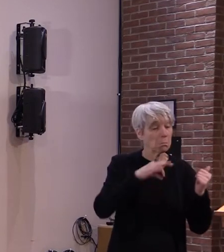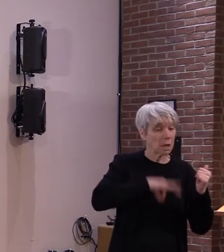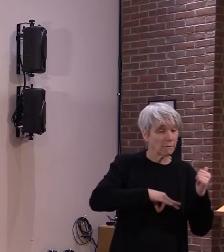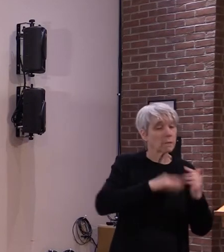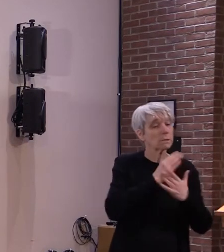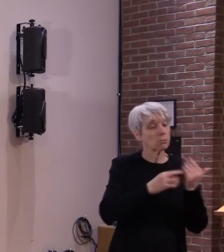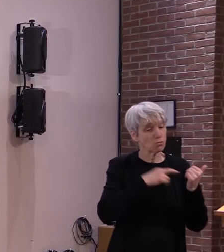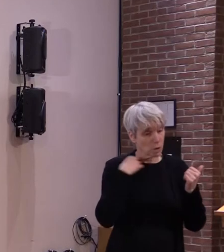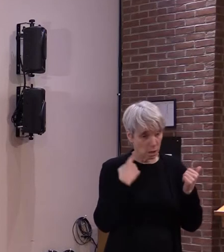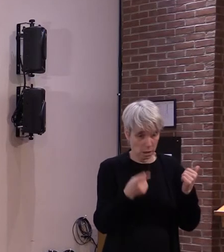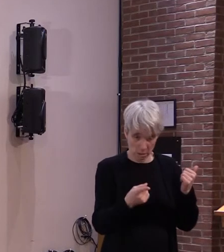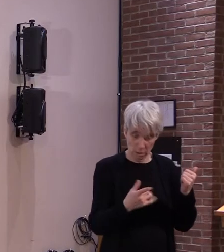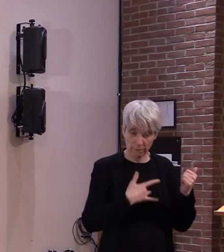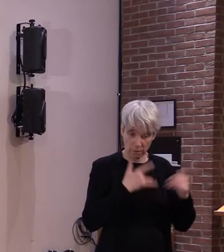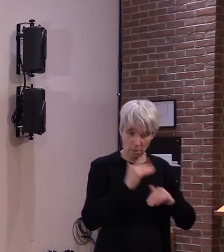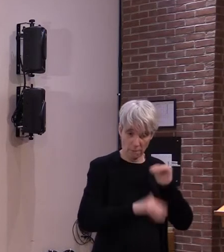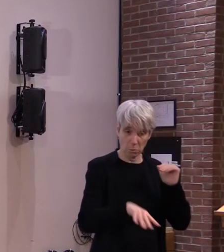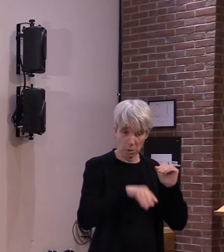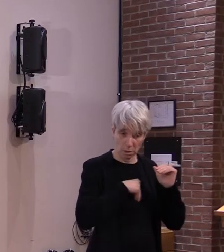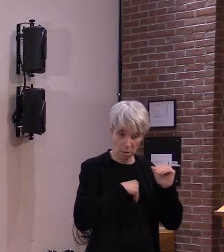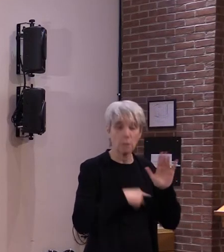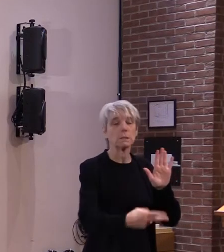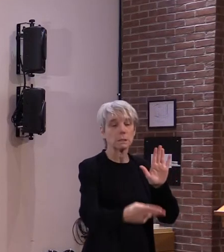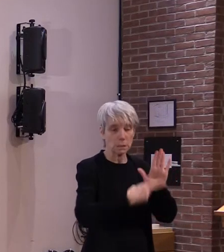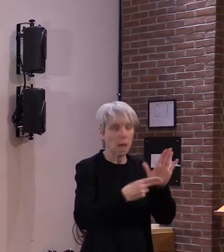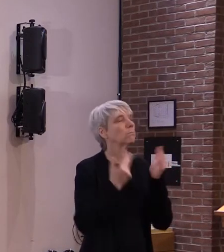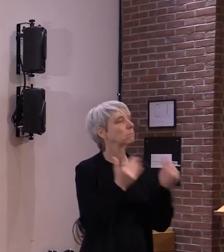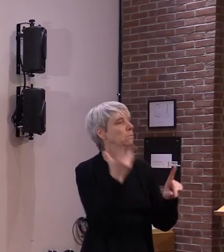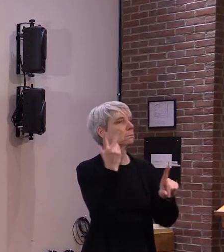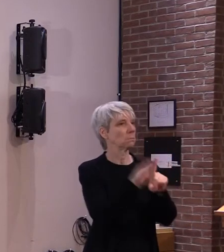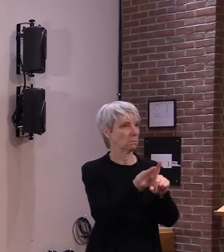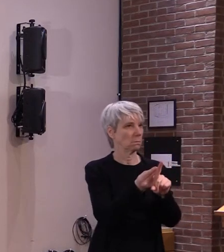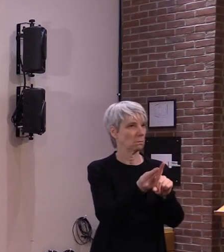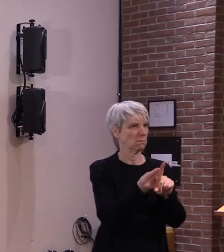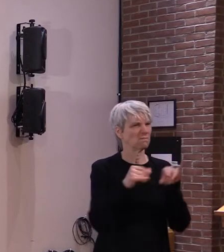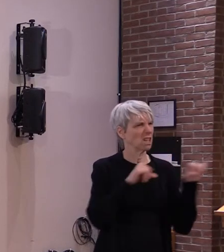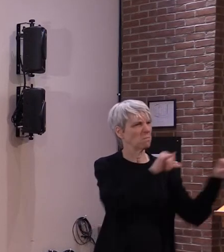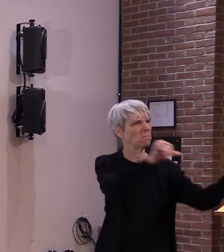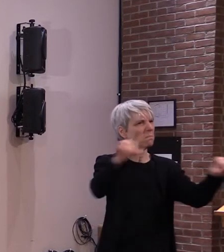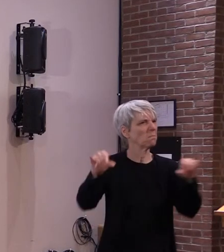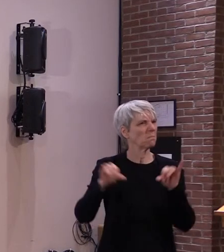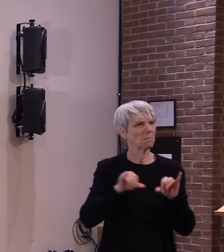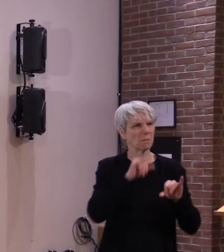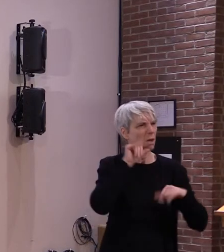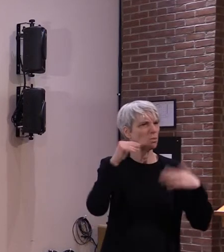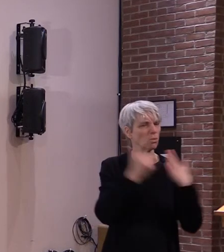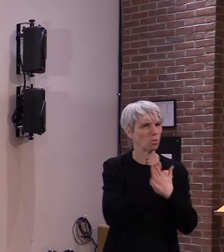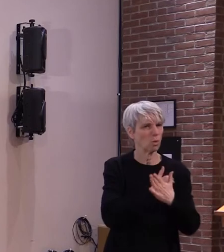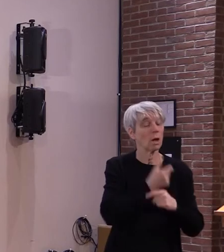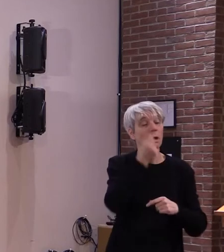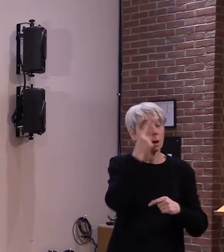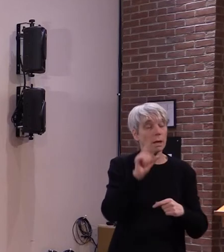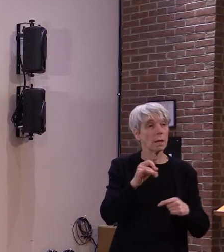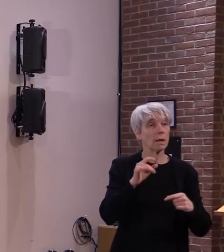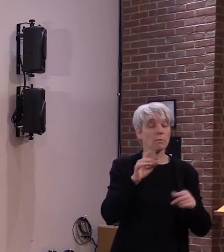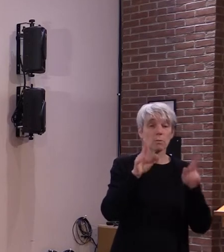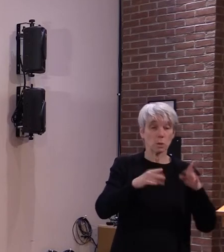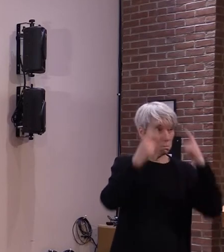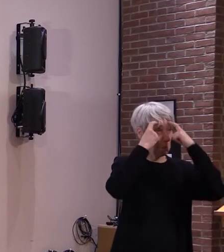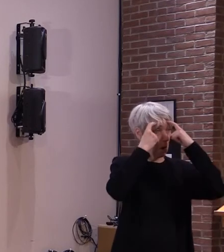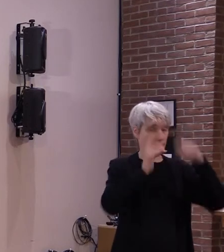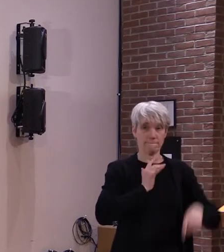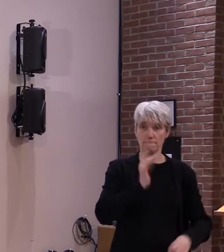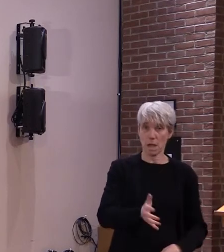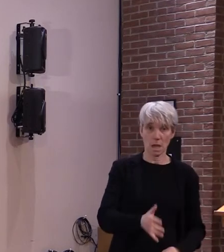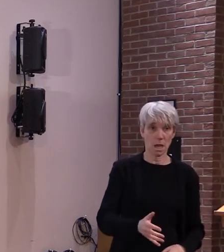well as the general risks and benefits and um clearly if the person's cognition is good and